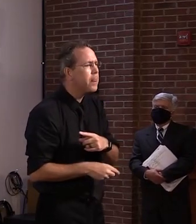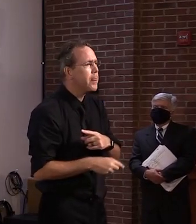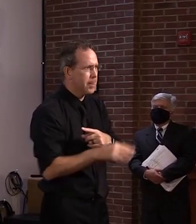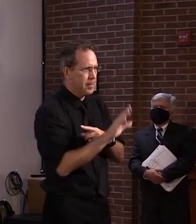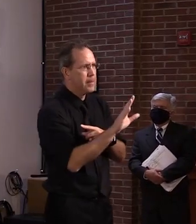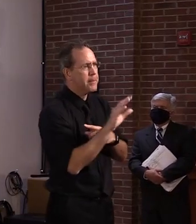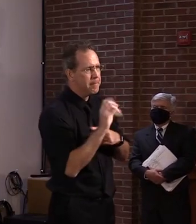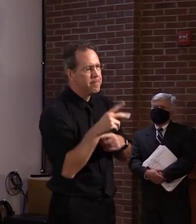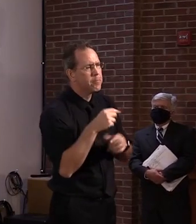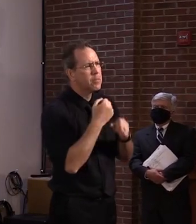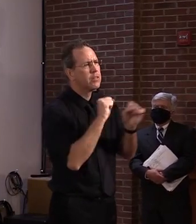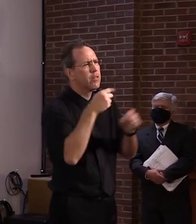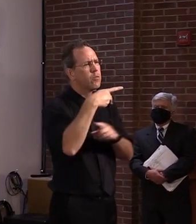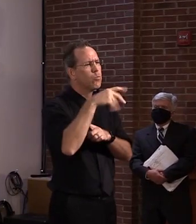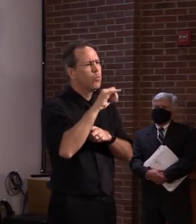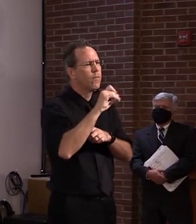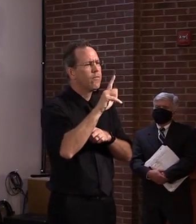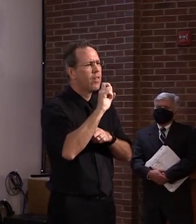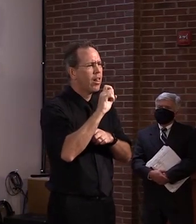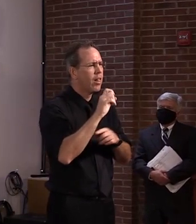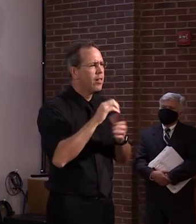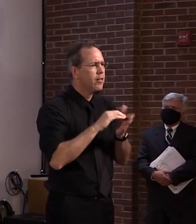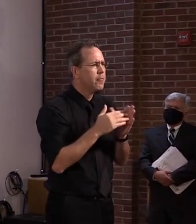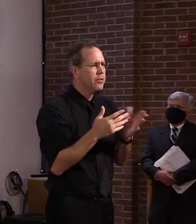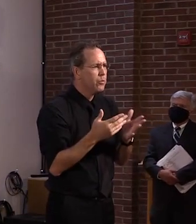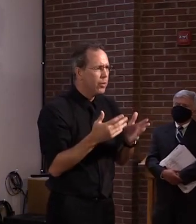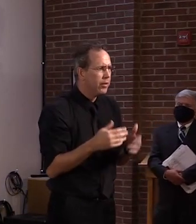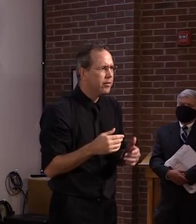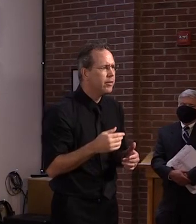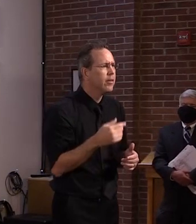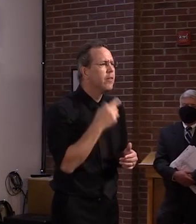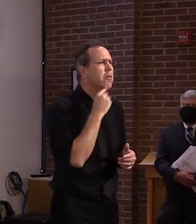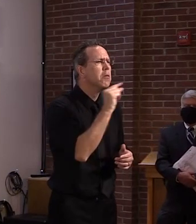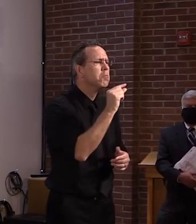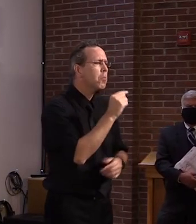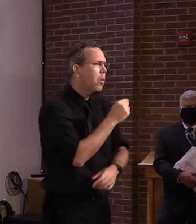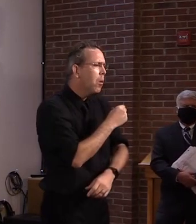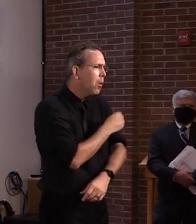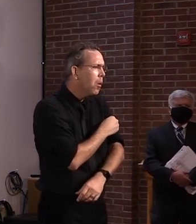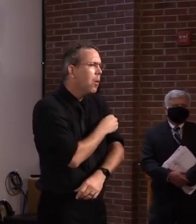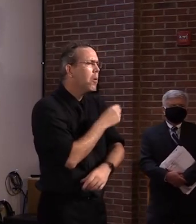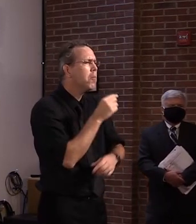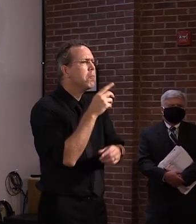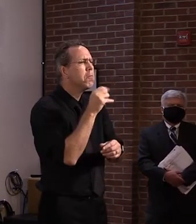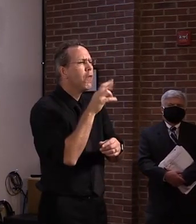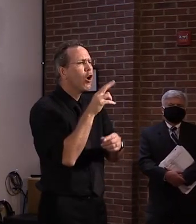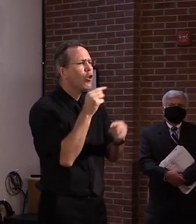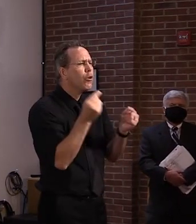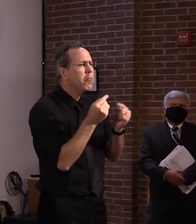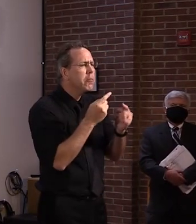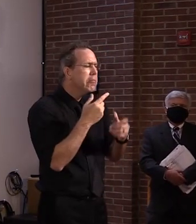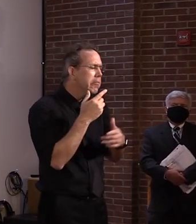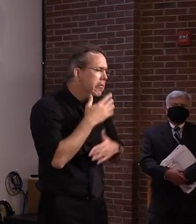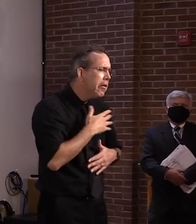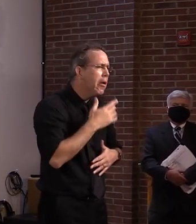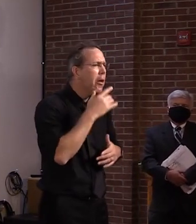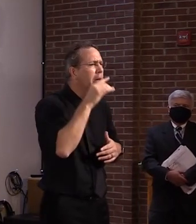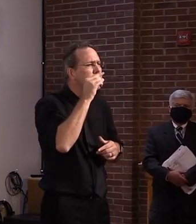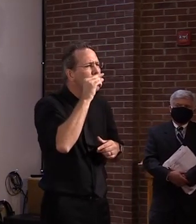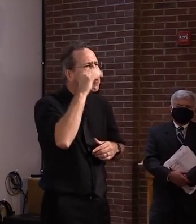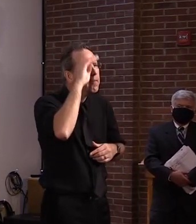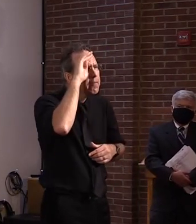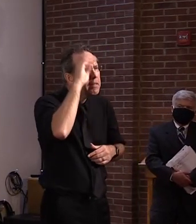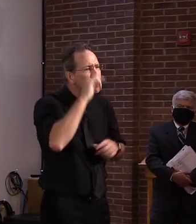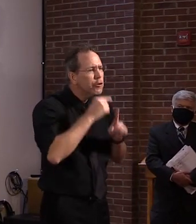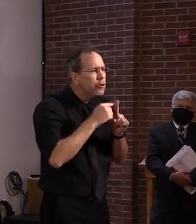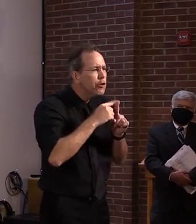perhaps, uh, a low grade fever as a result of getting the vaccine. But what about the more serious side effects that